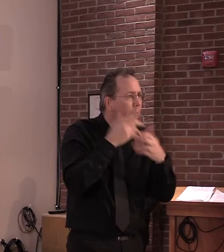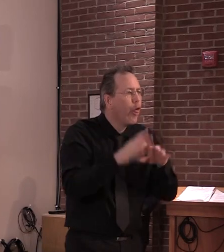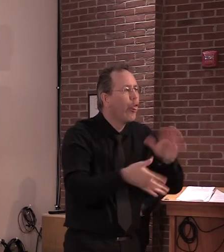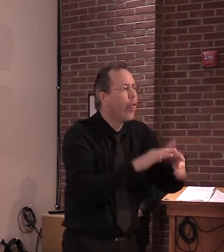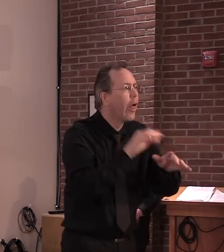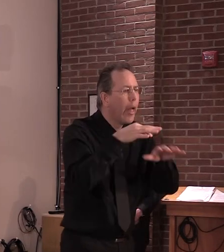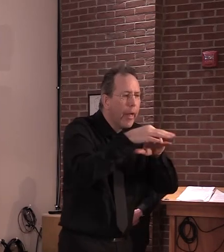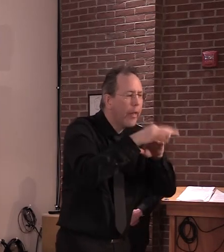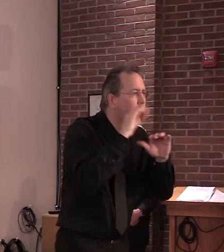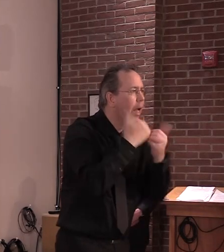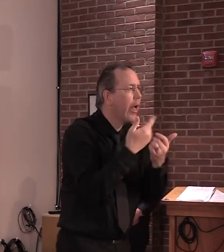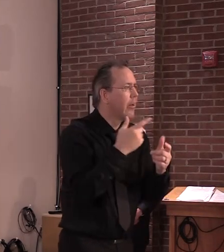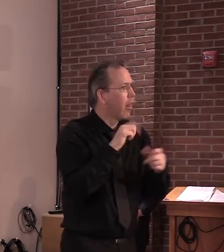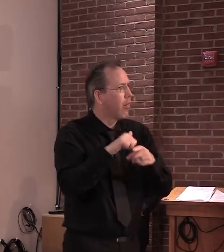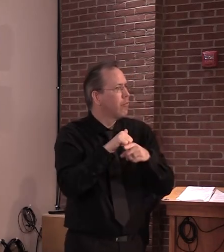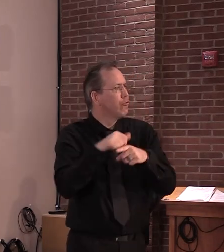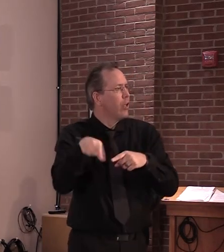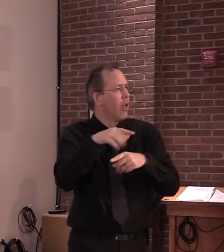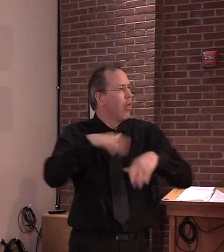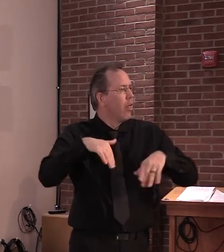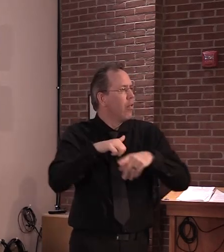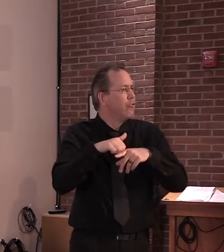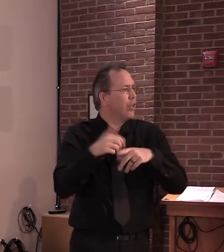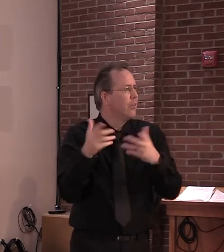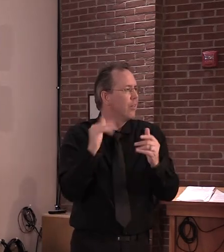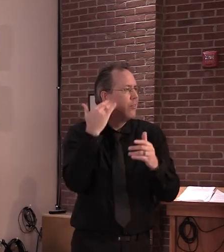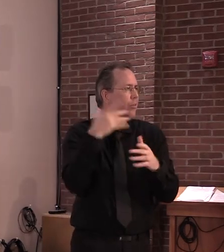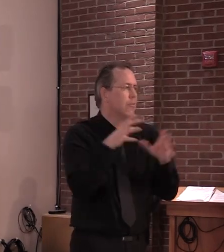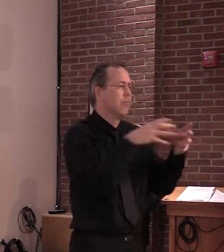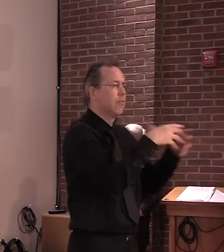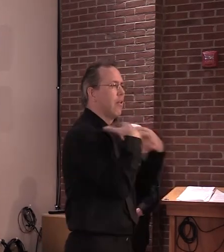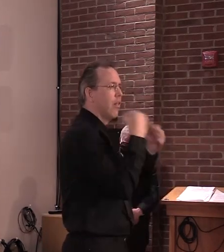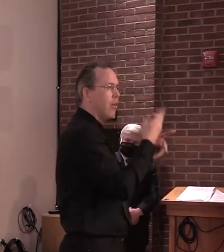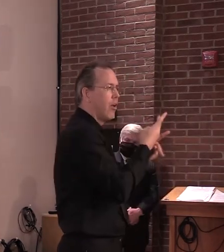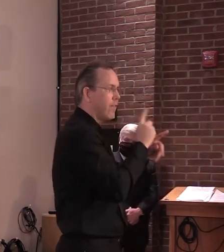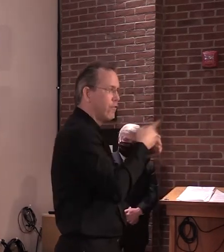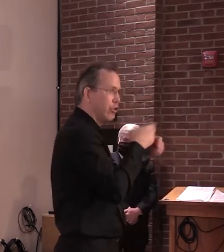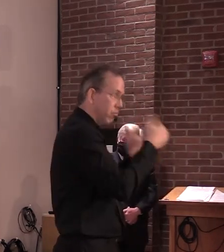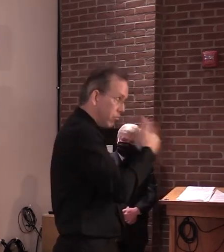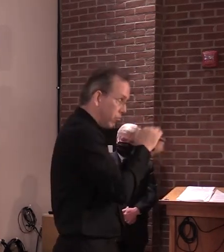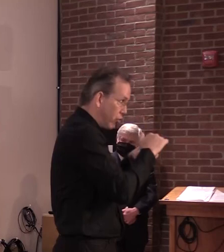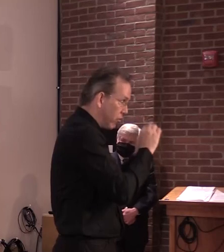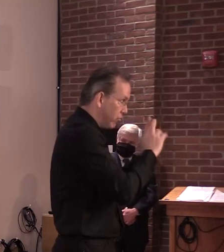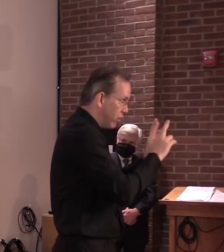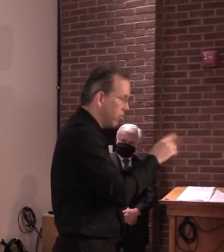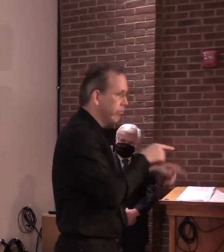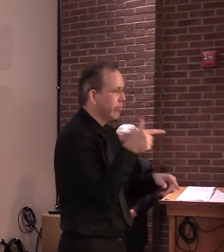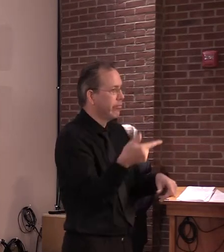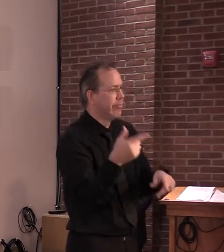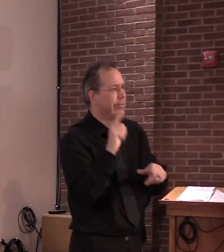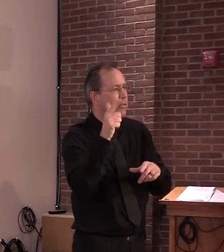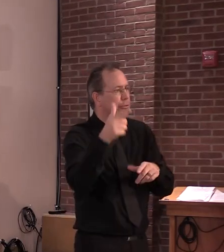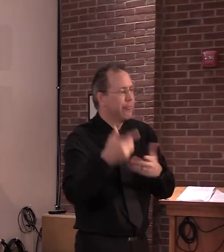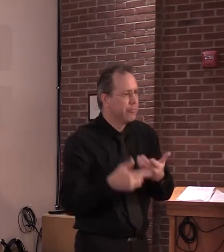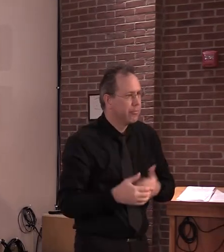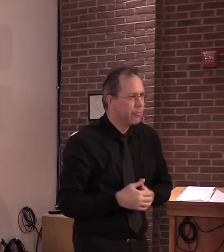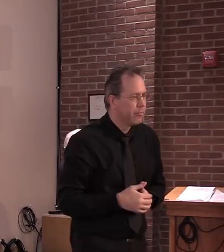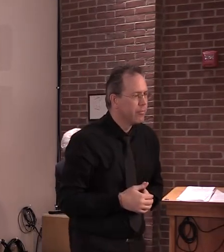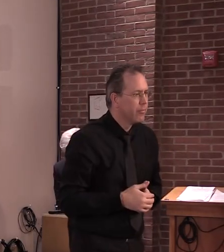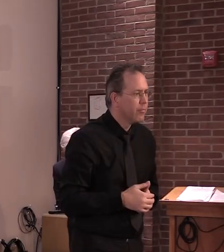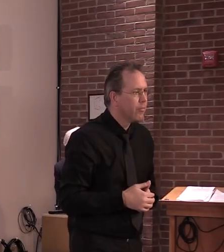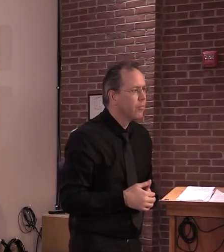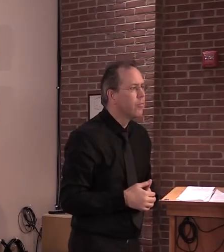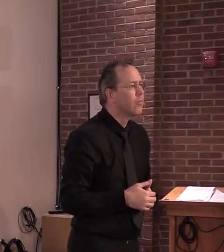Yes, understood. And if I could just pipe in quickly, again, um, these conversations are very broad,